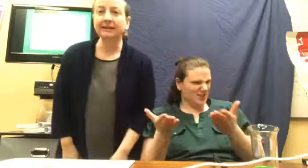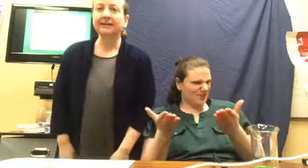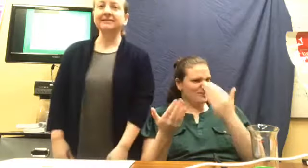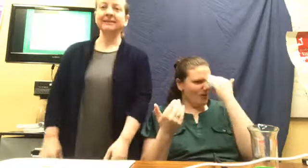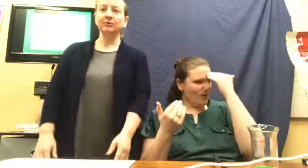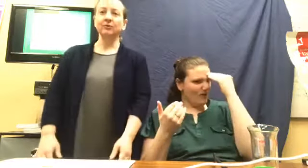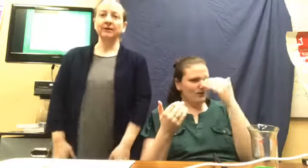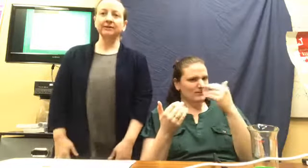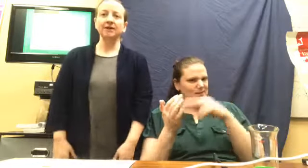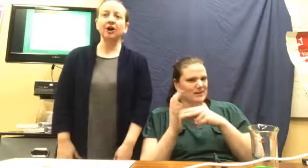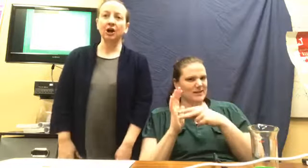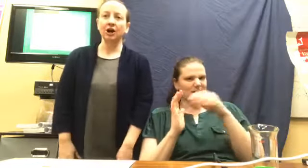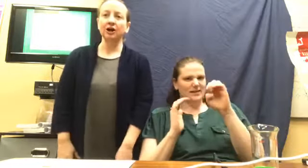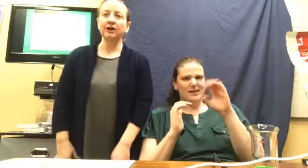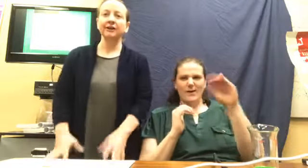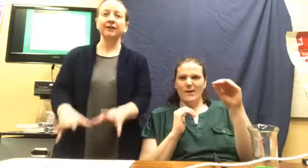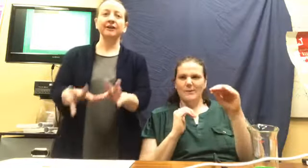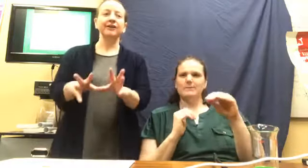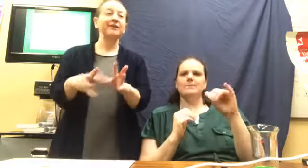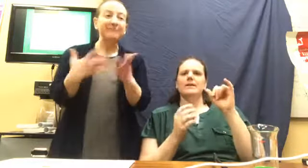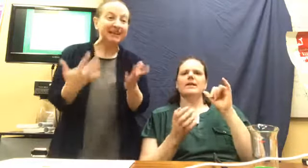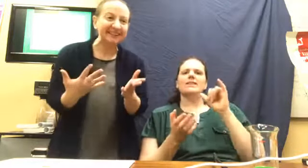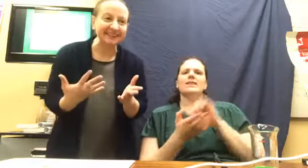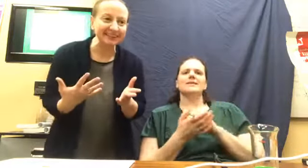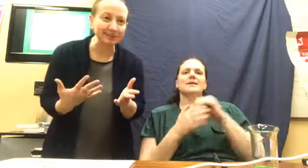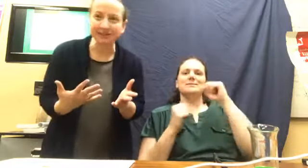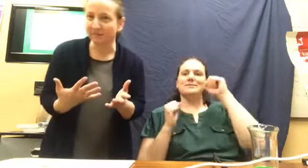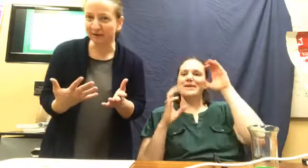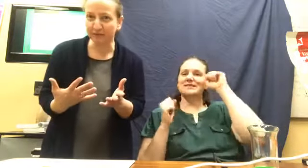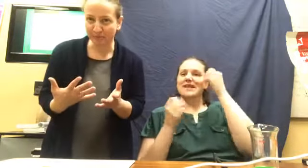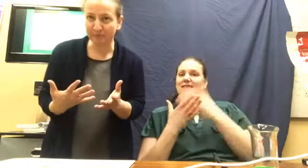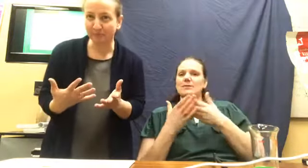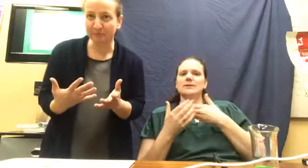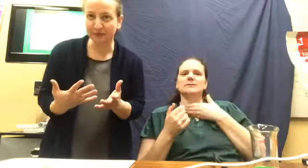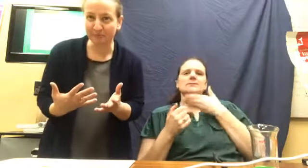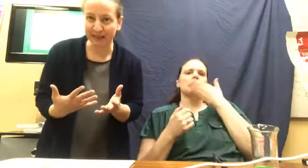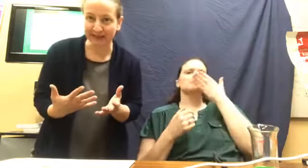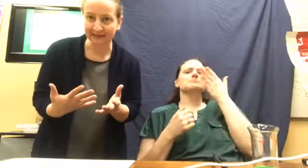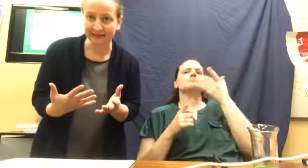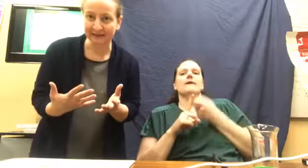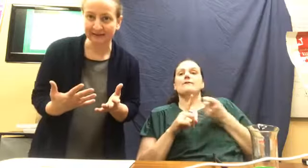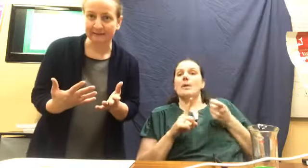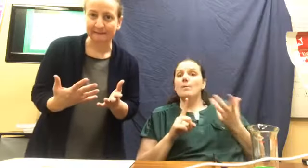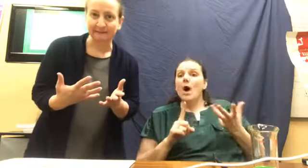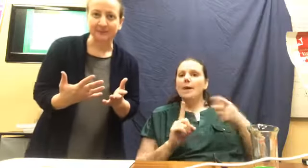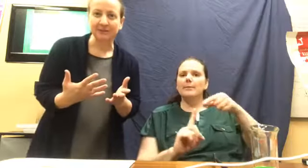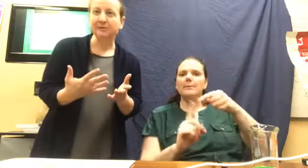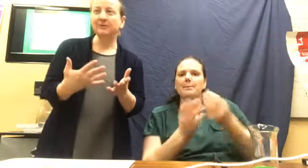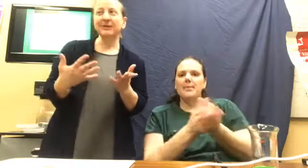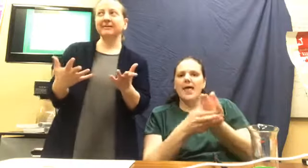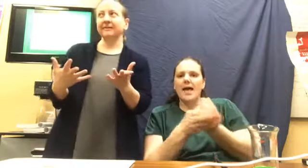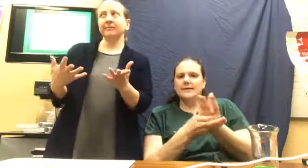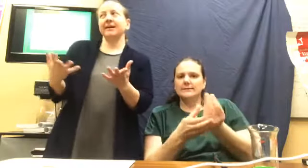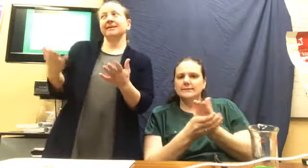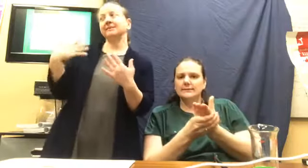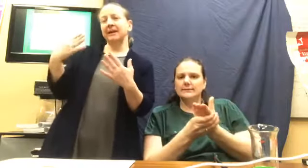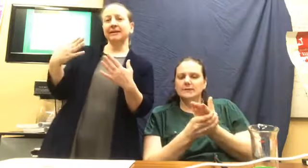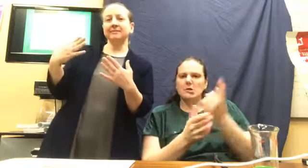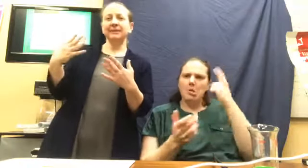essential oils are the amazing things that we smell from, from plants. So you think, well, I smell it, but